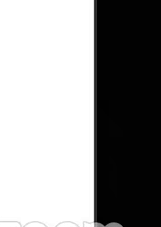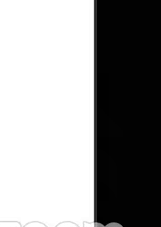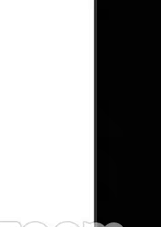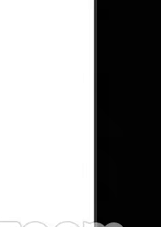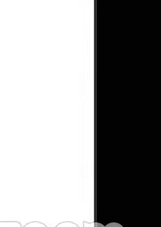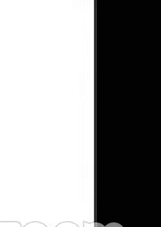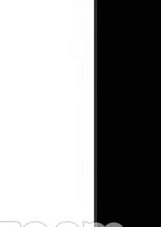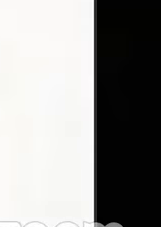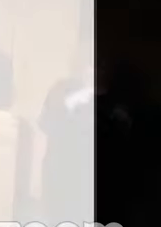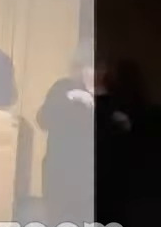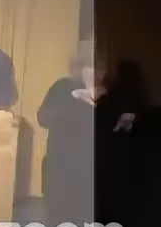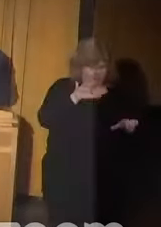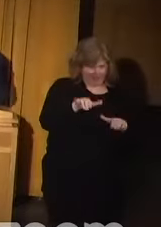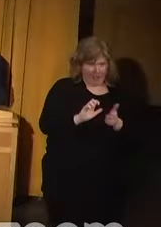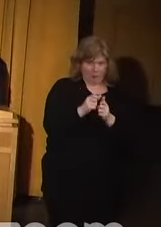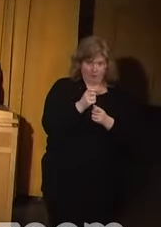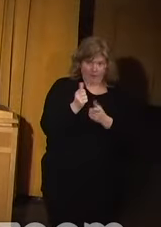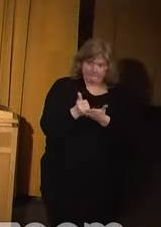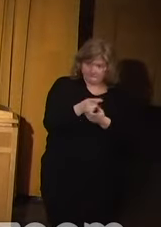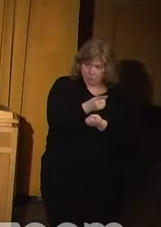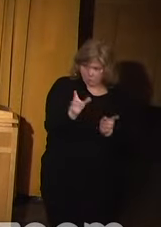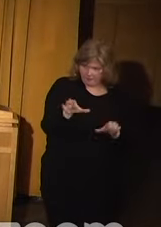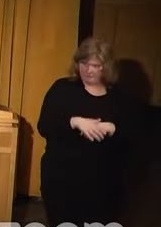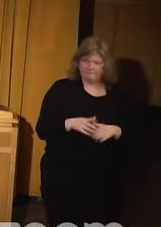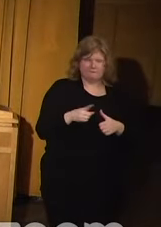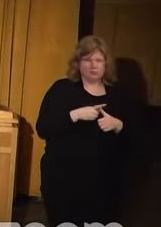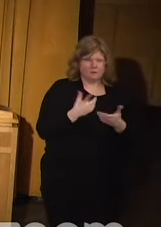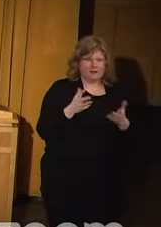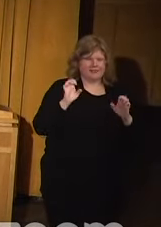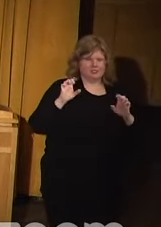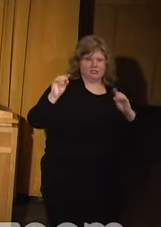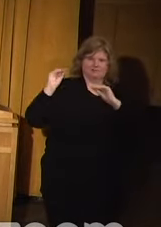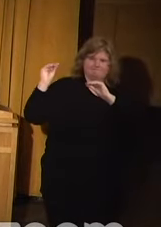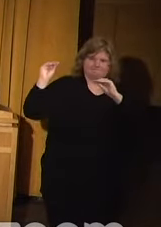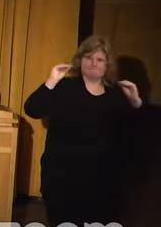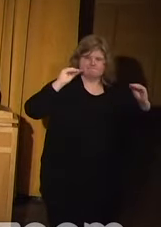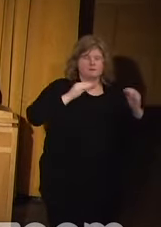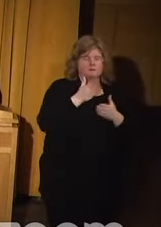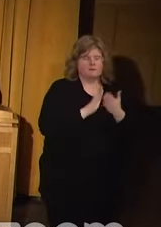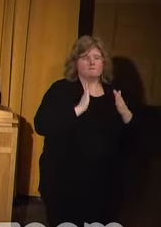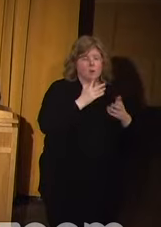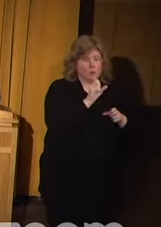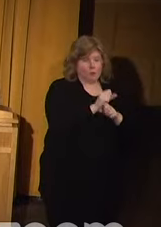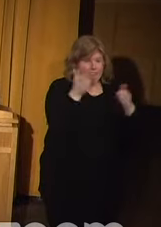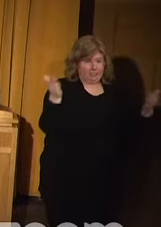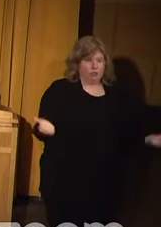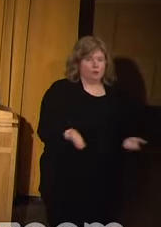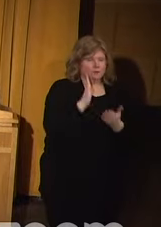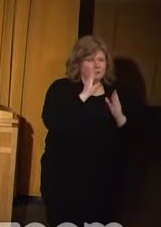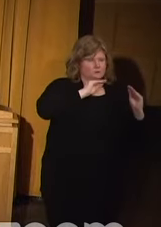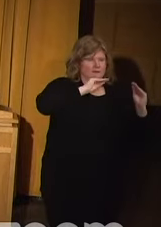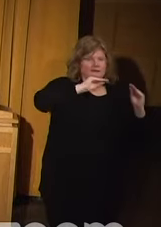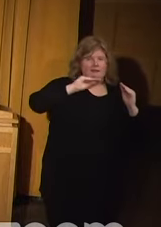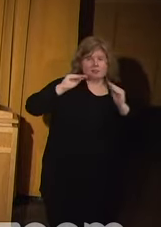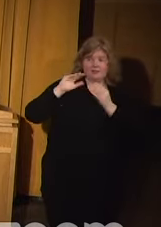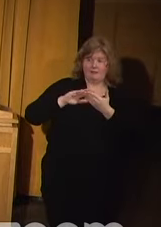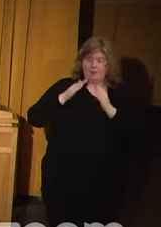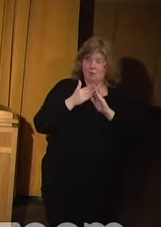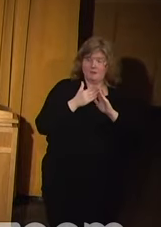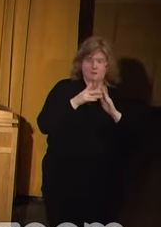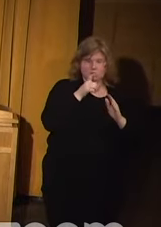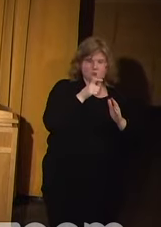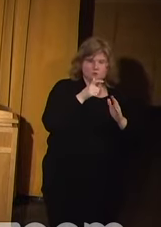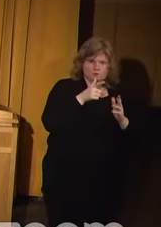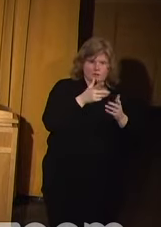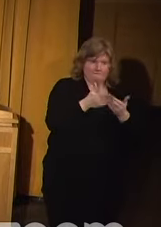do that? One, our educational mission. part of our work here will be to educate the communities that are